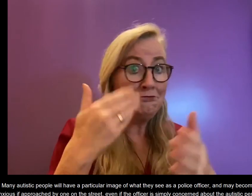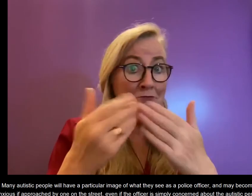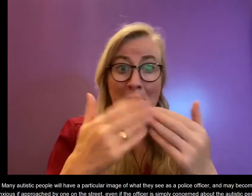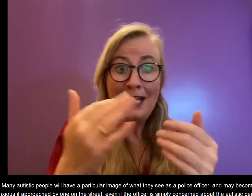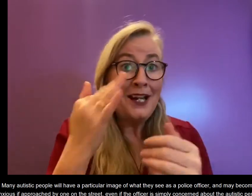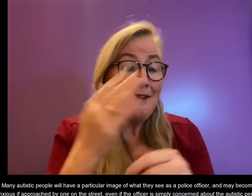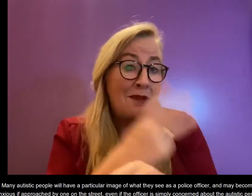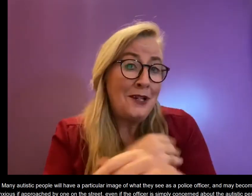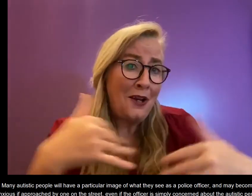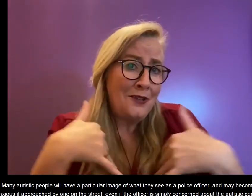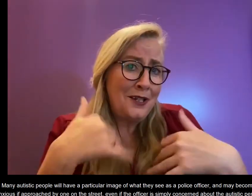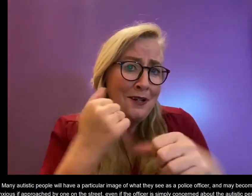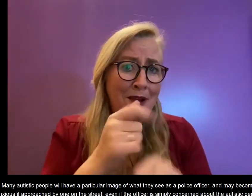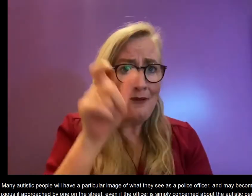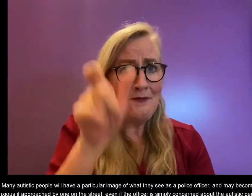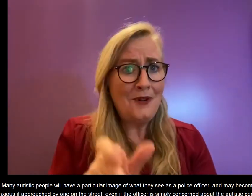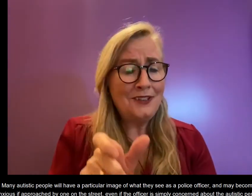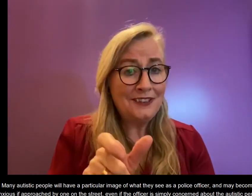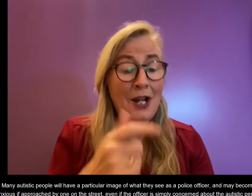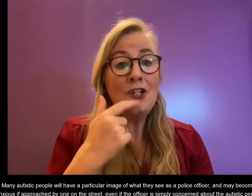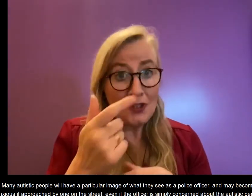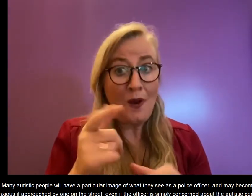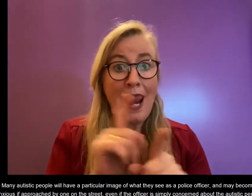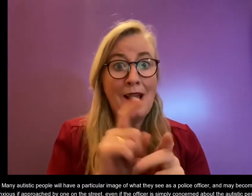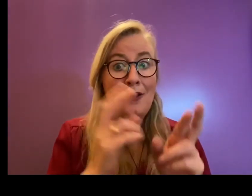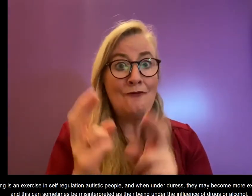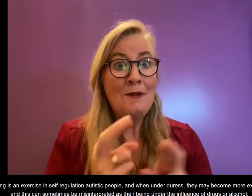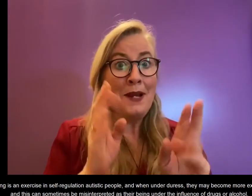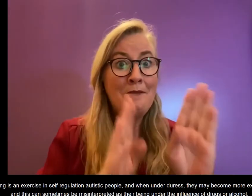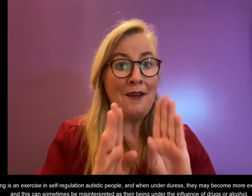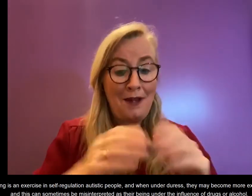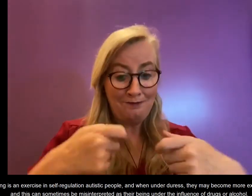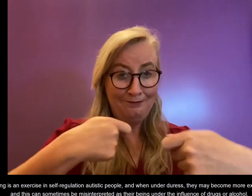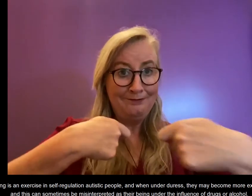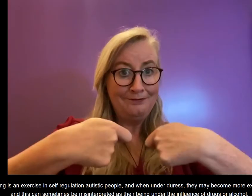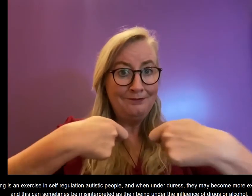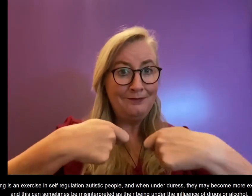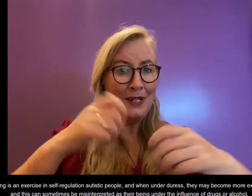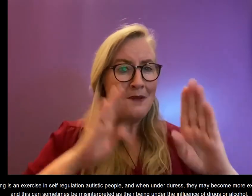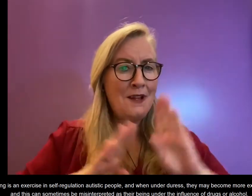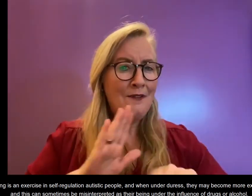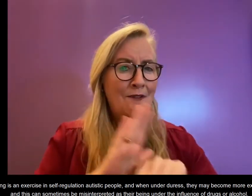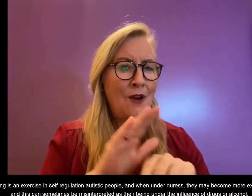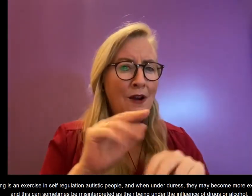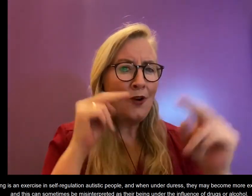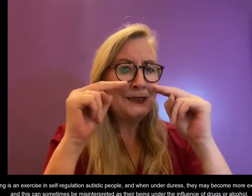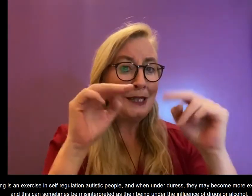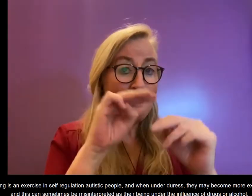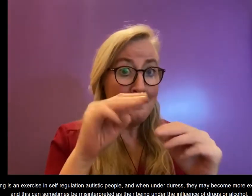the street, even if the officer is simply concerned about their well-being. Stimming, for example, is an exercise in self-regulation for a lot of autistic